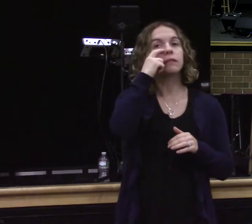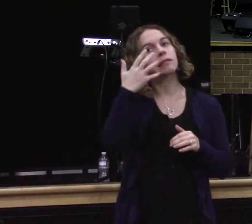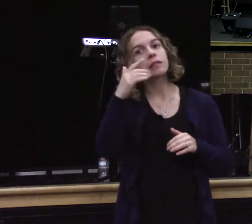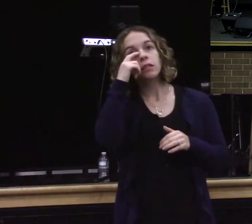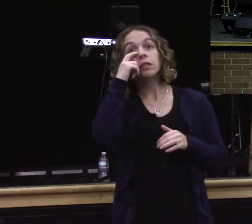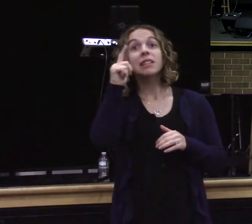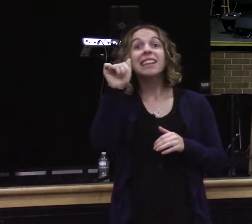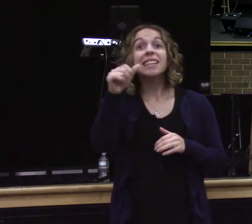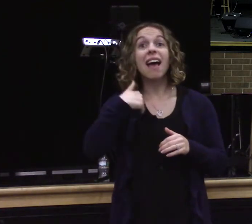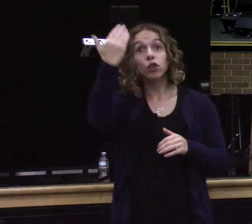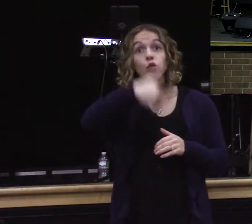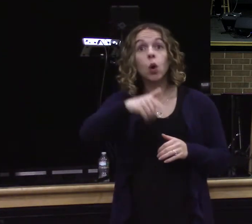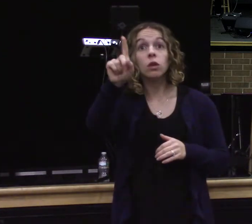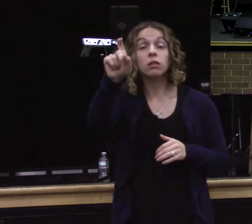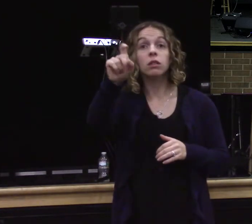Did she have a stroke?